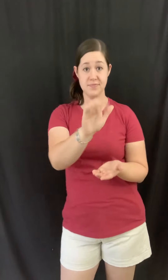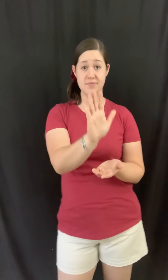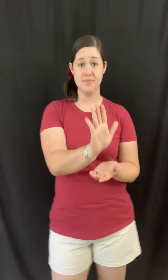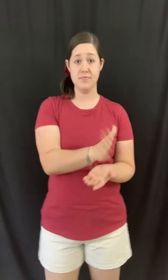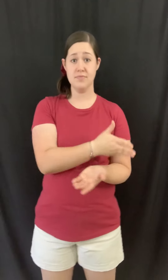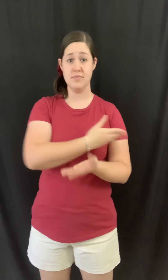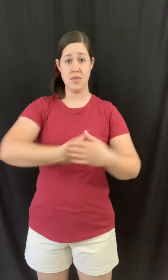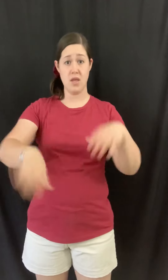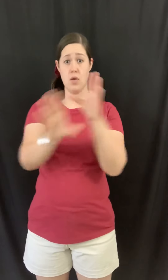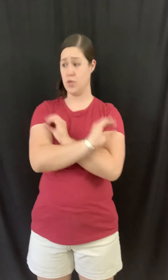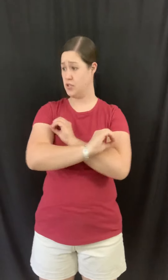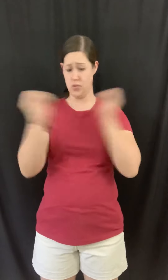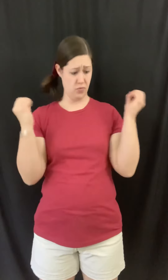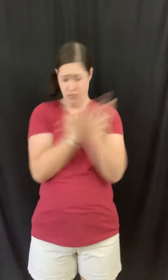There is no